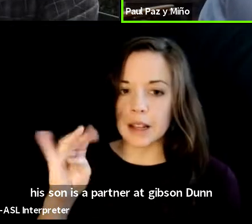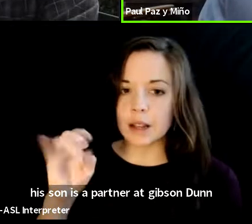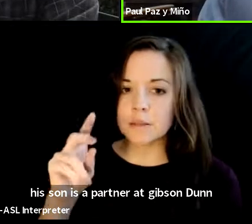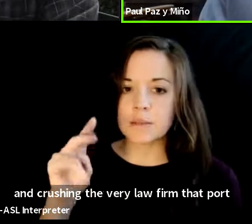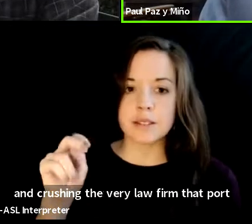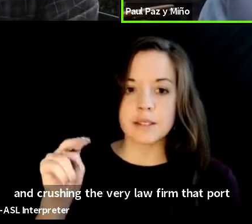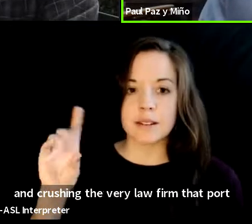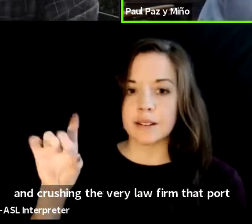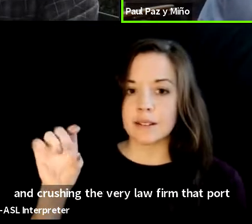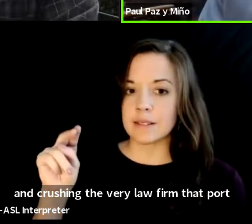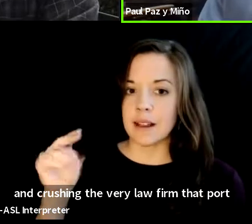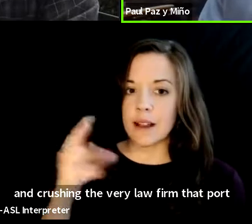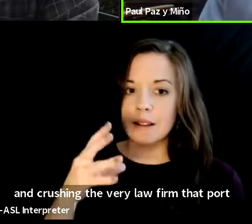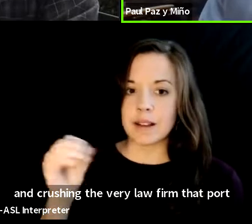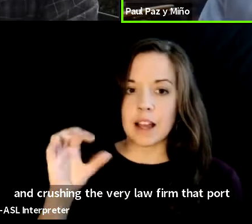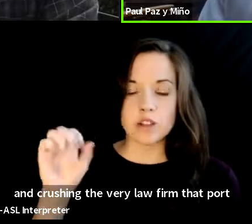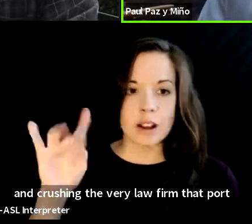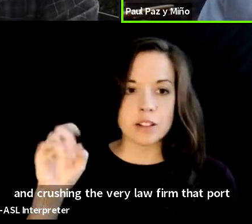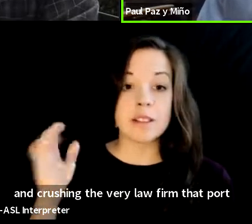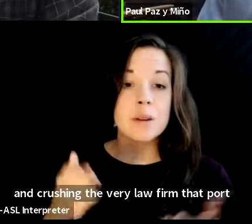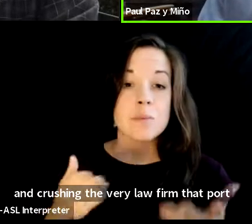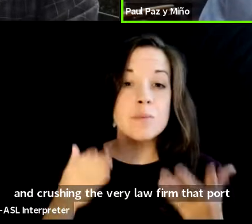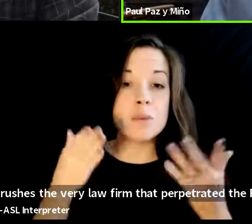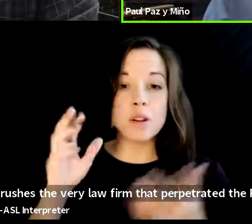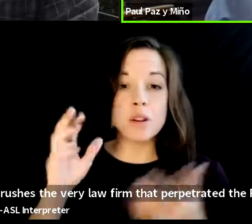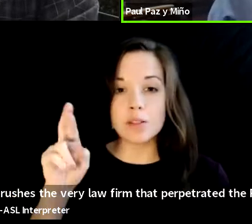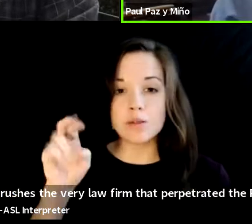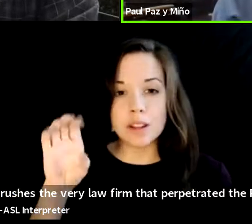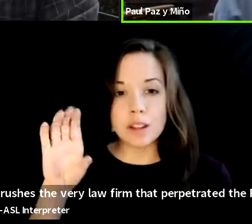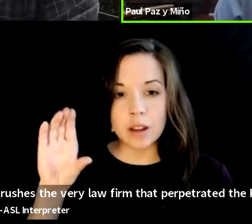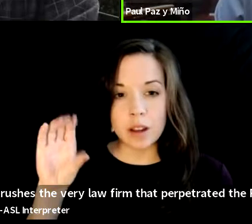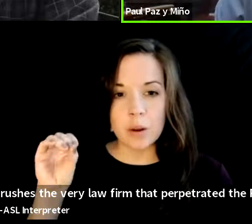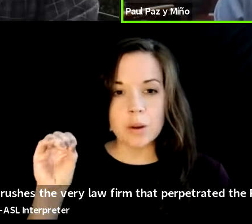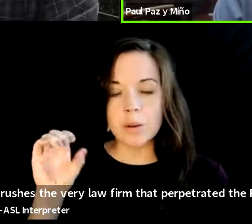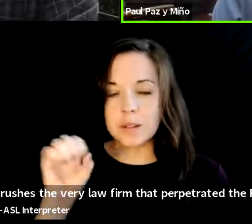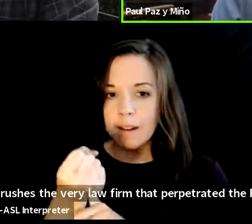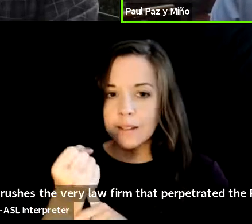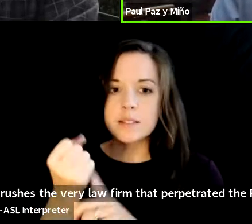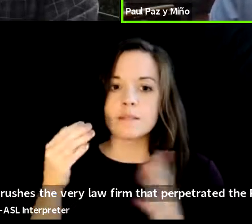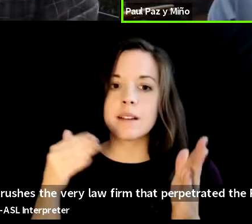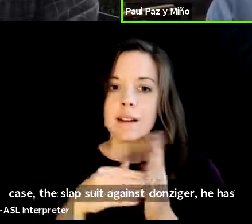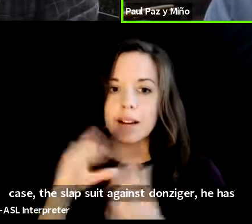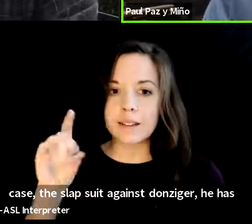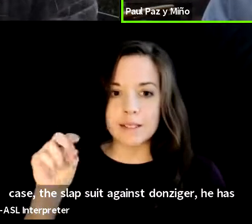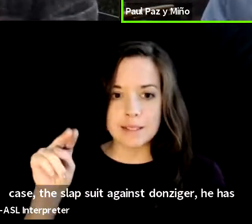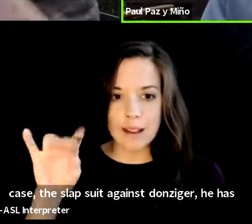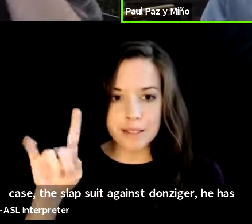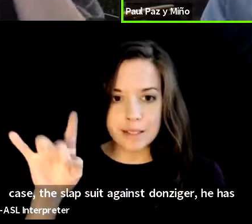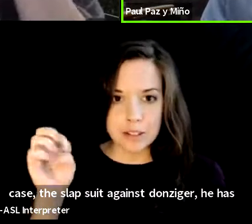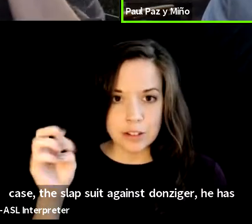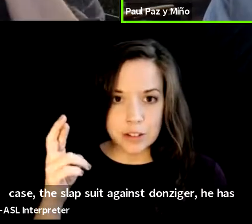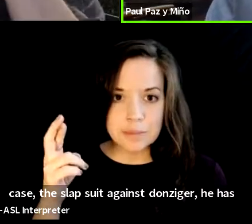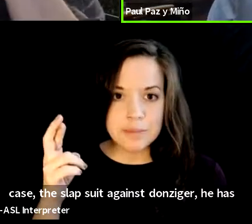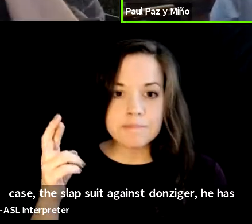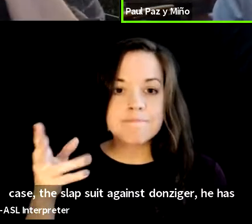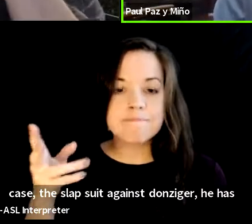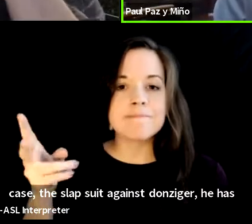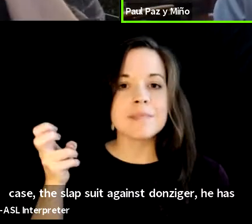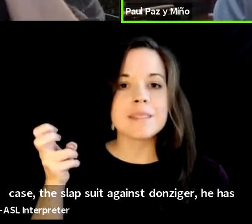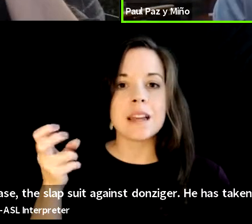perpetrated the rico case the slap suit against donzinger he has taken money from that firm